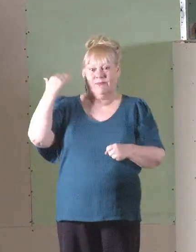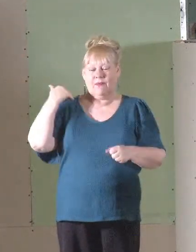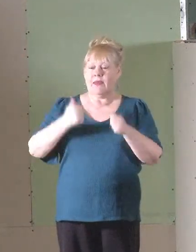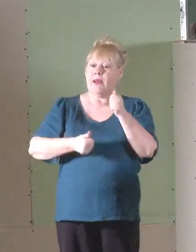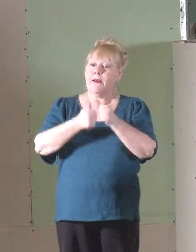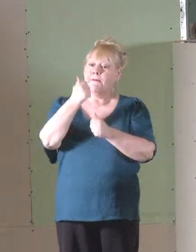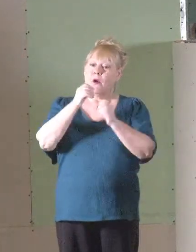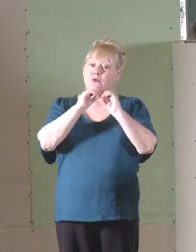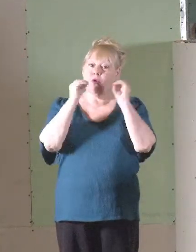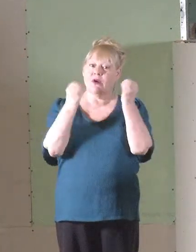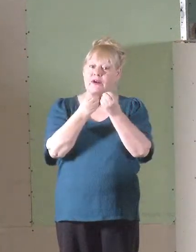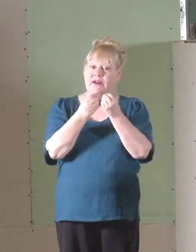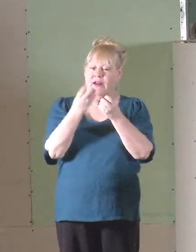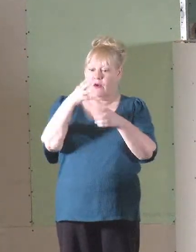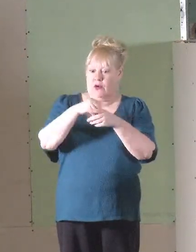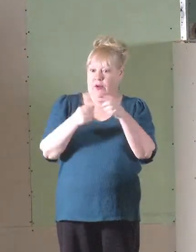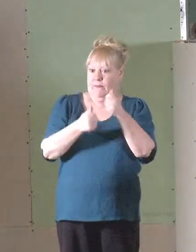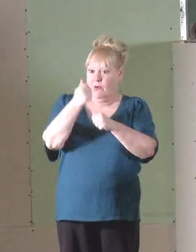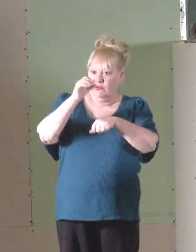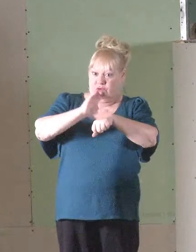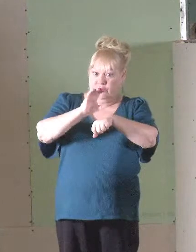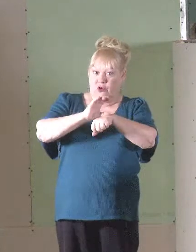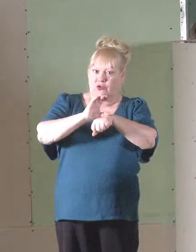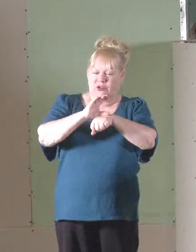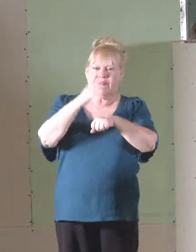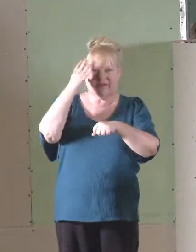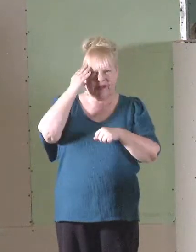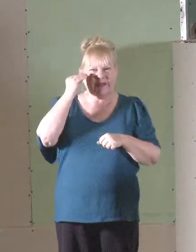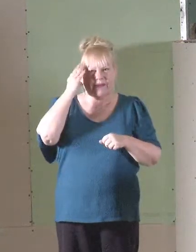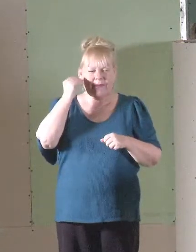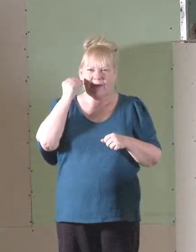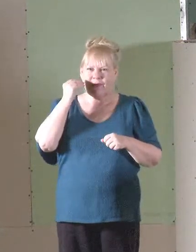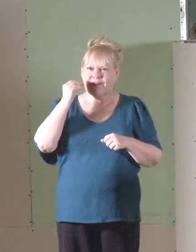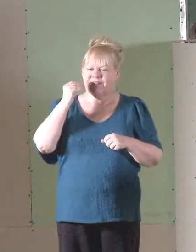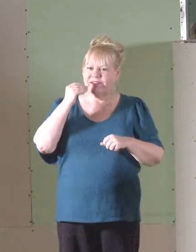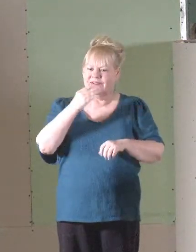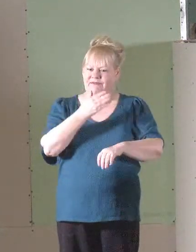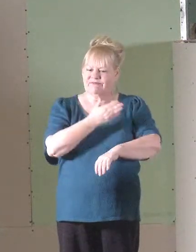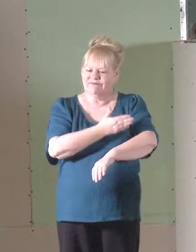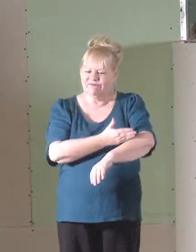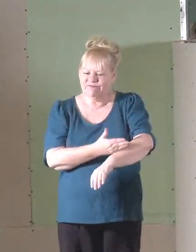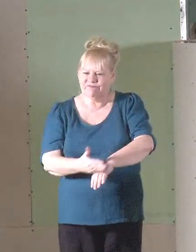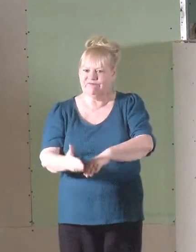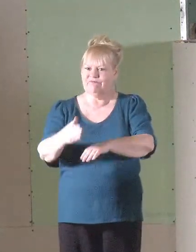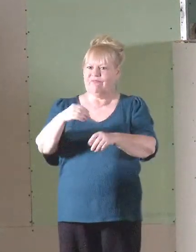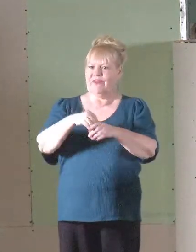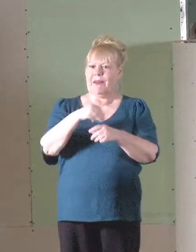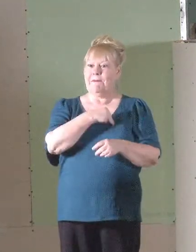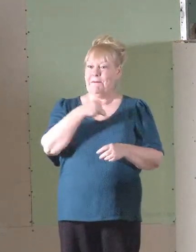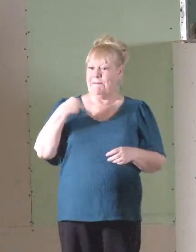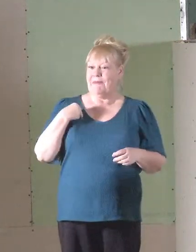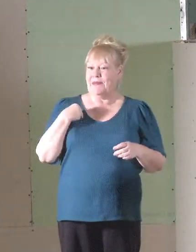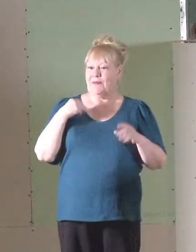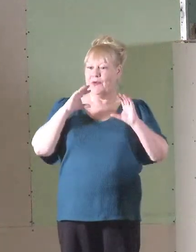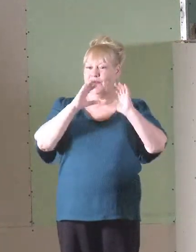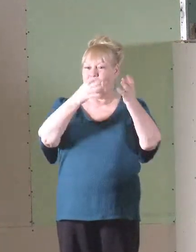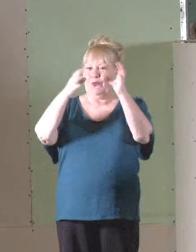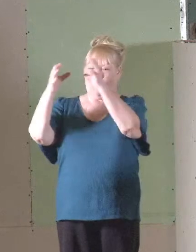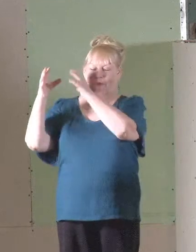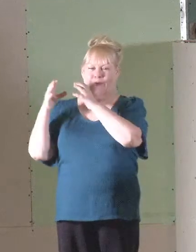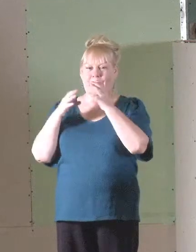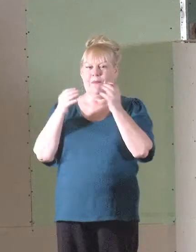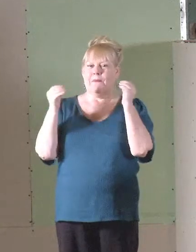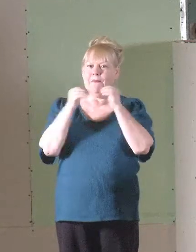organizations, including most churches, have experienced a downturn in membership. More and more,